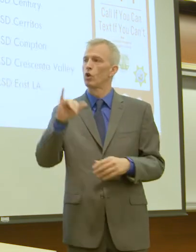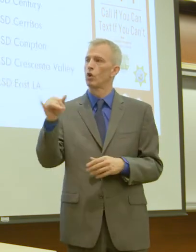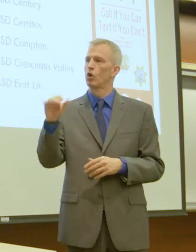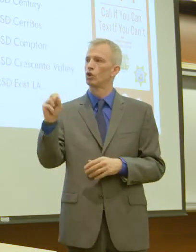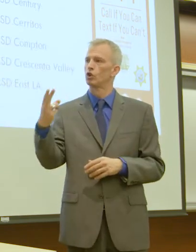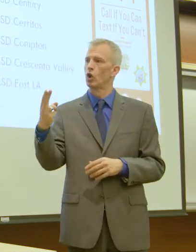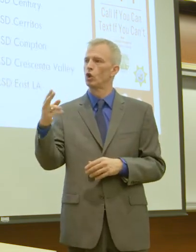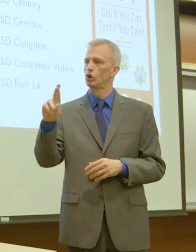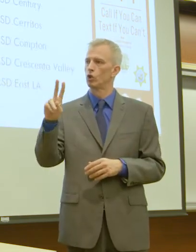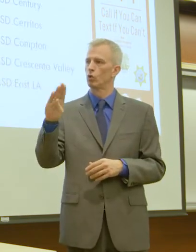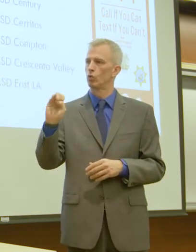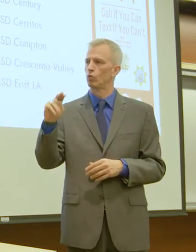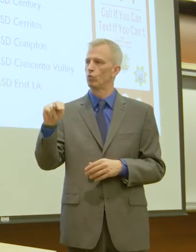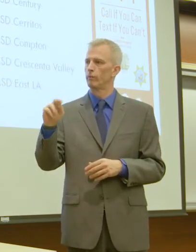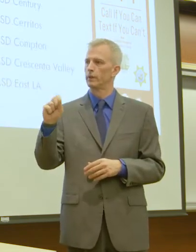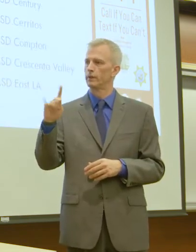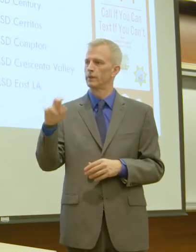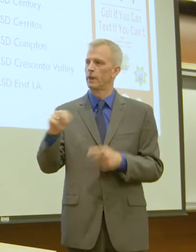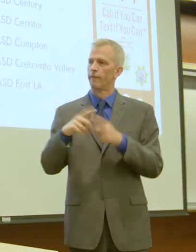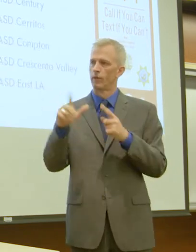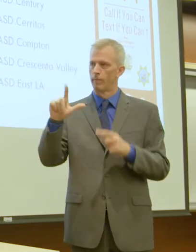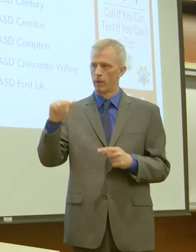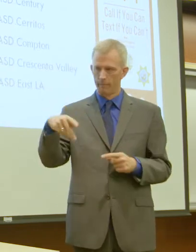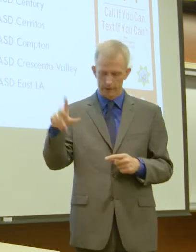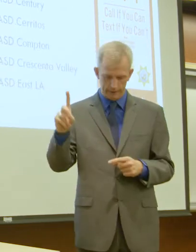Rubenstein from Los Angeles Police Department.